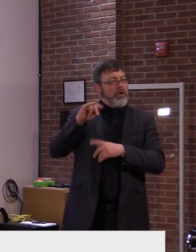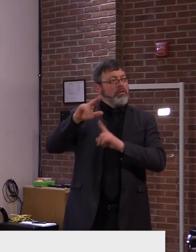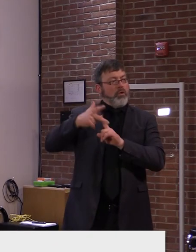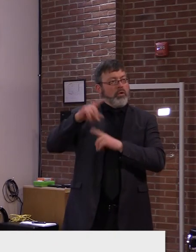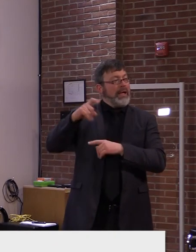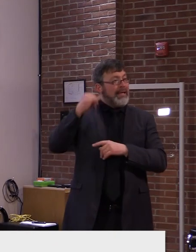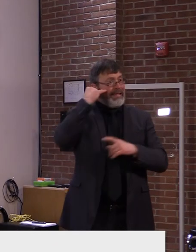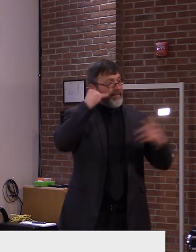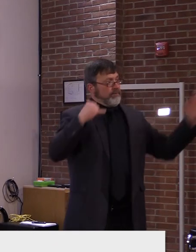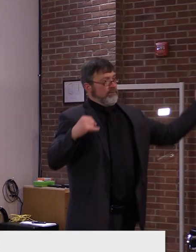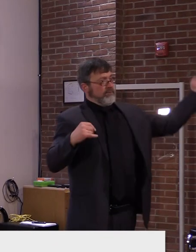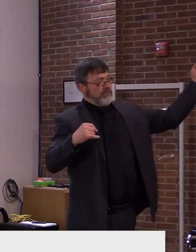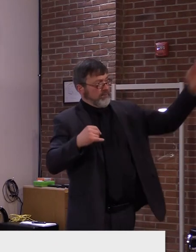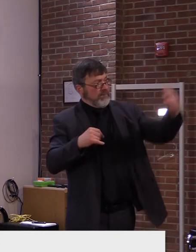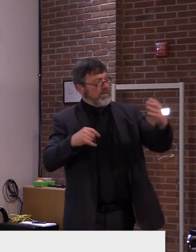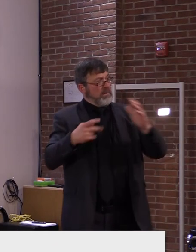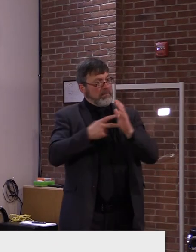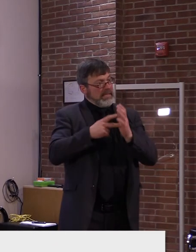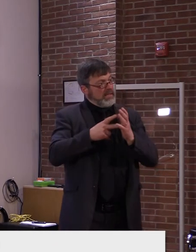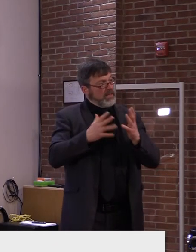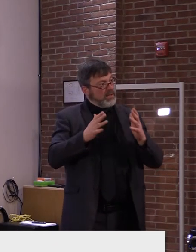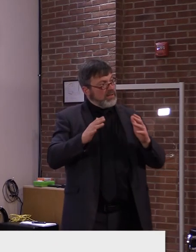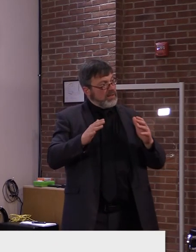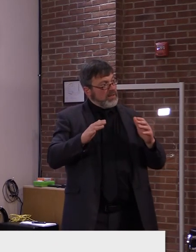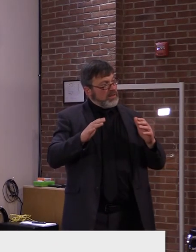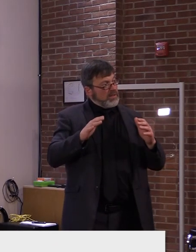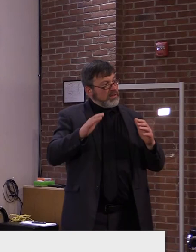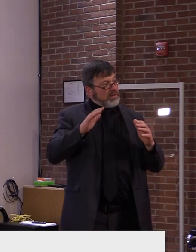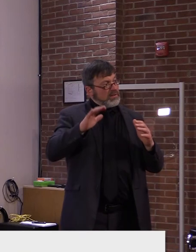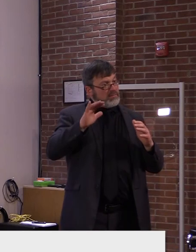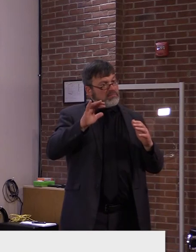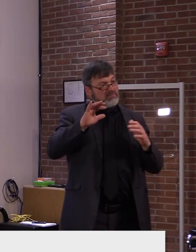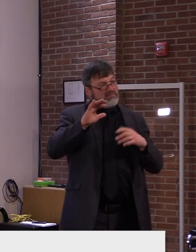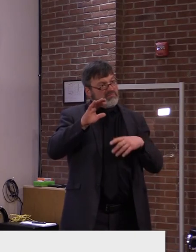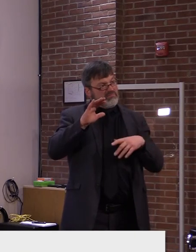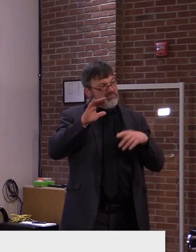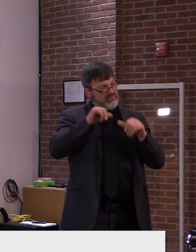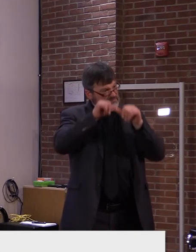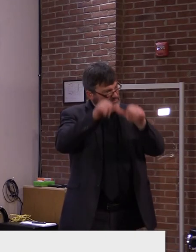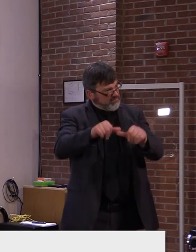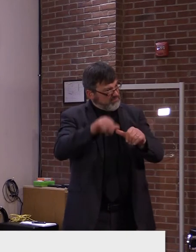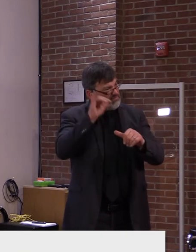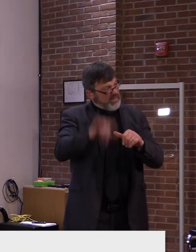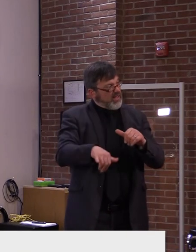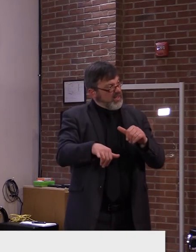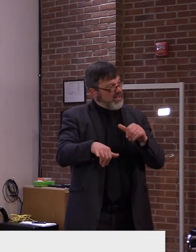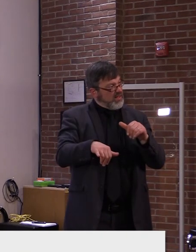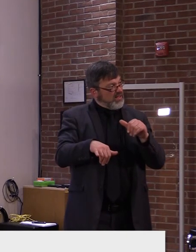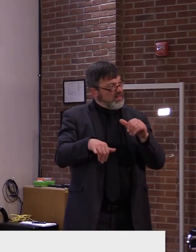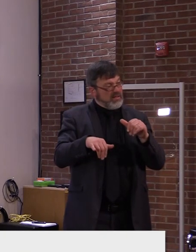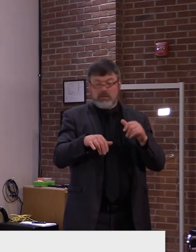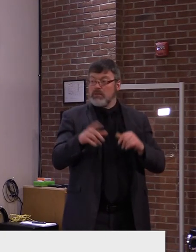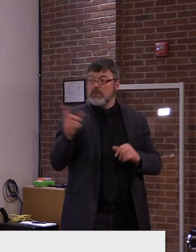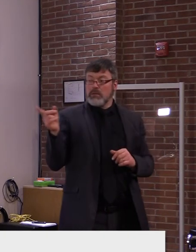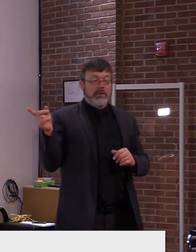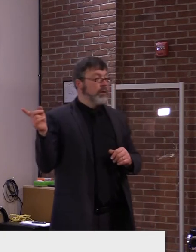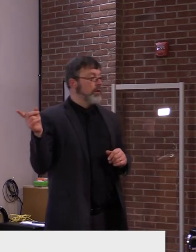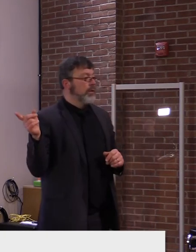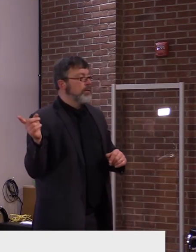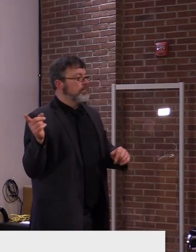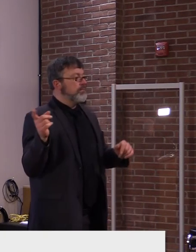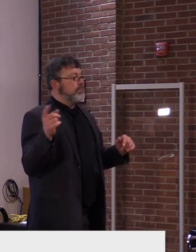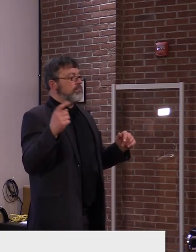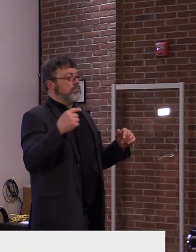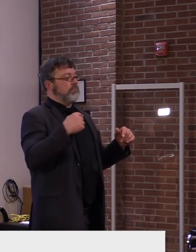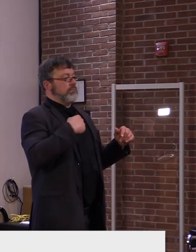yet. Um, I'll have to double check on that, but I don't, I, you know, there is one that is scheduled to arrive. I'm not